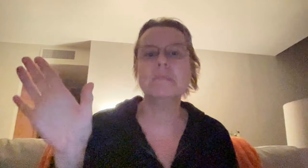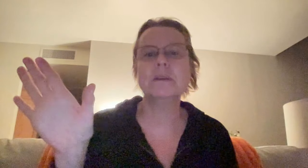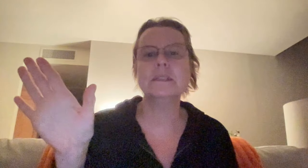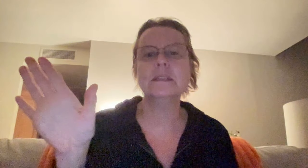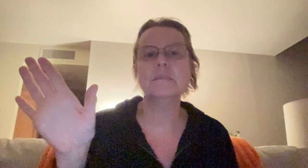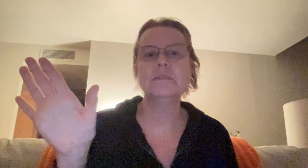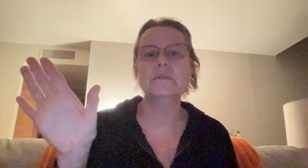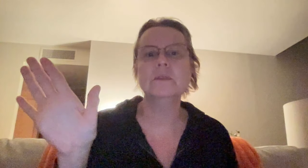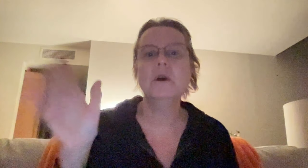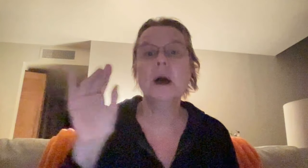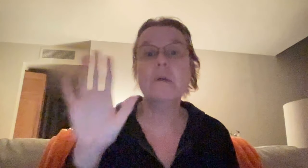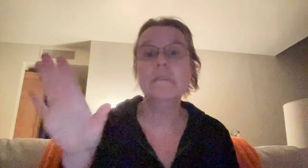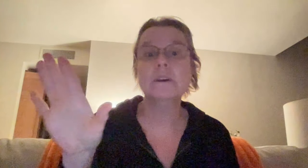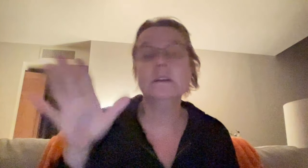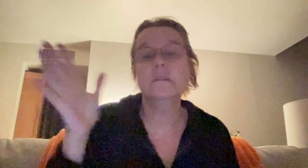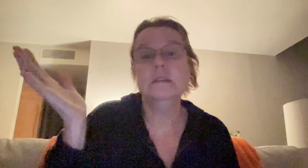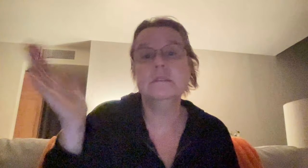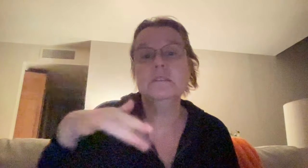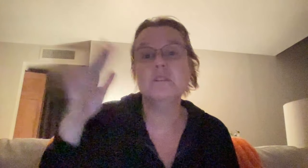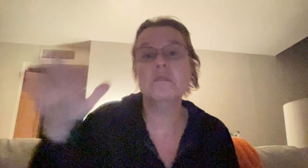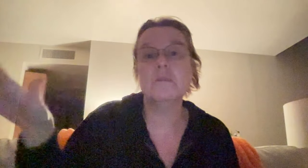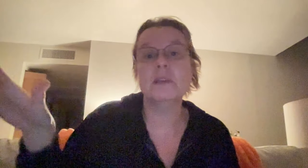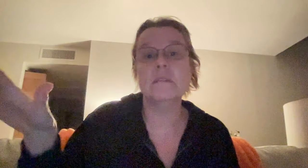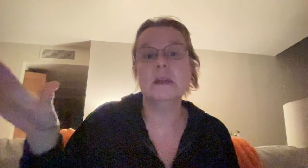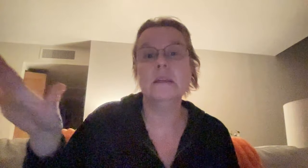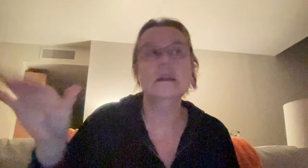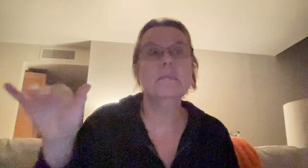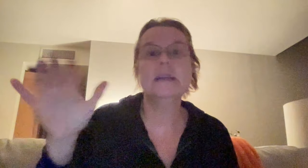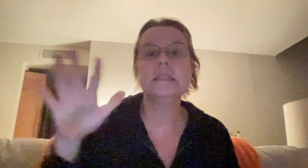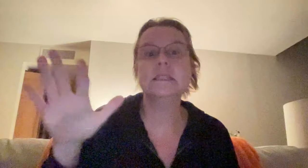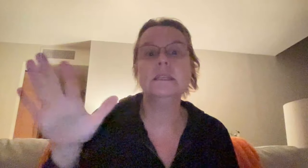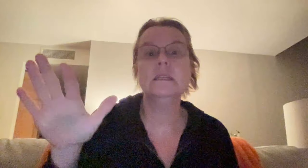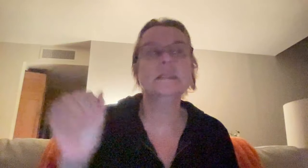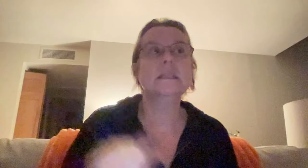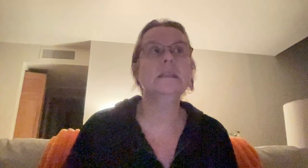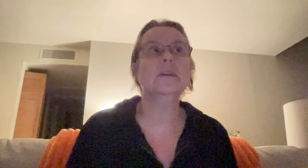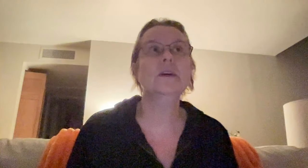menopause didn't help too. However, you know, it's the hormone thing, right? But that's still, you know,